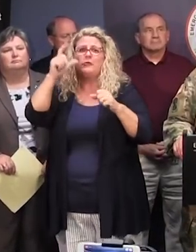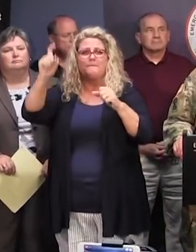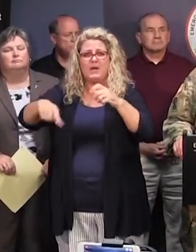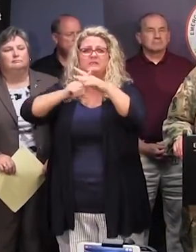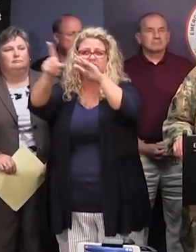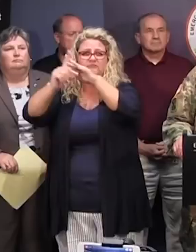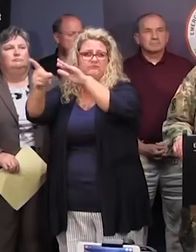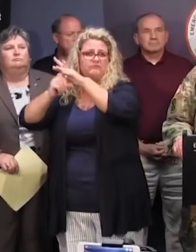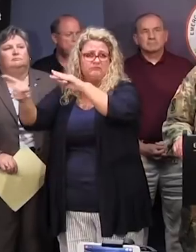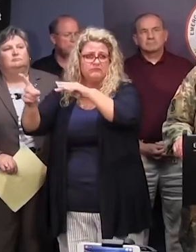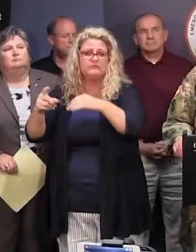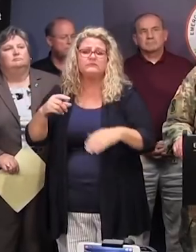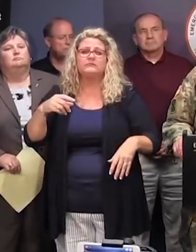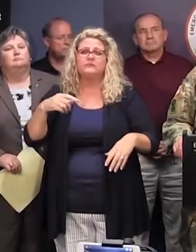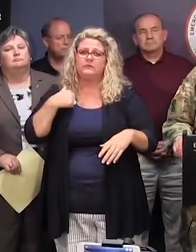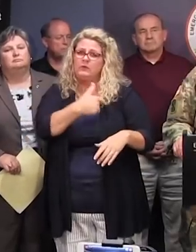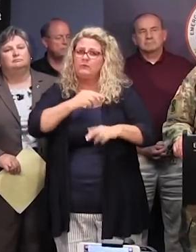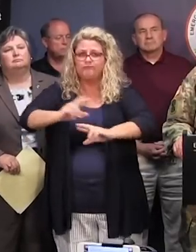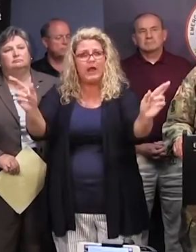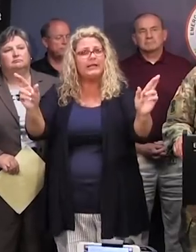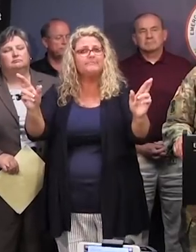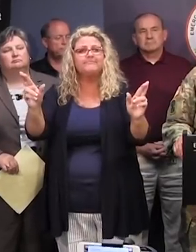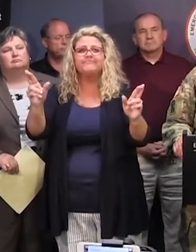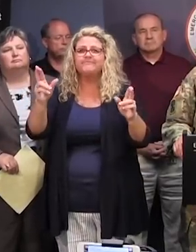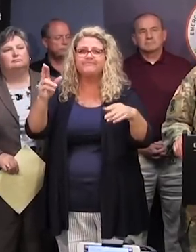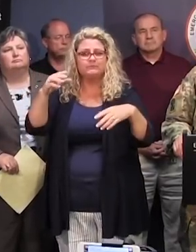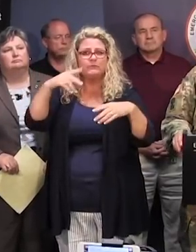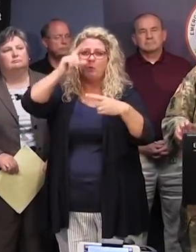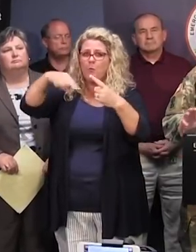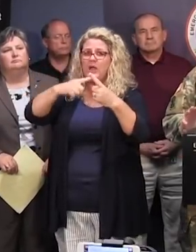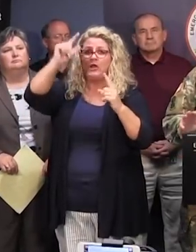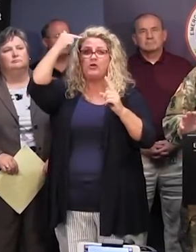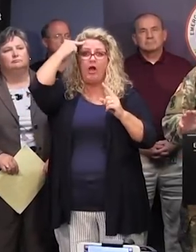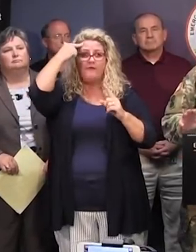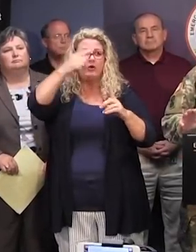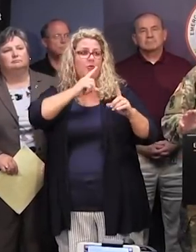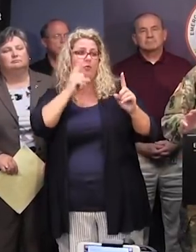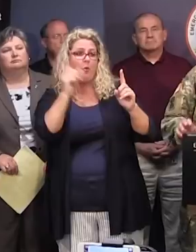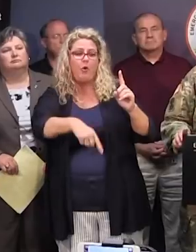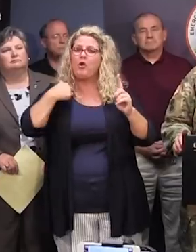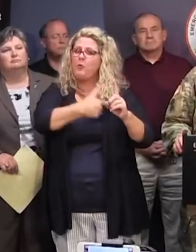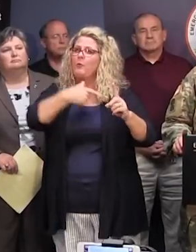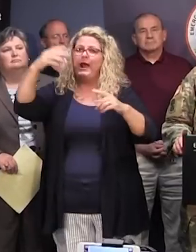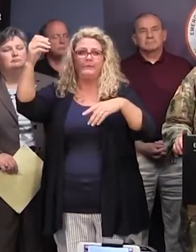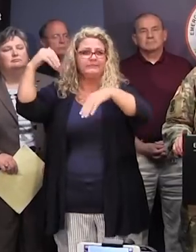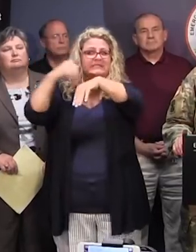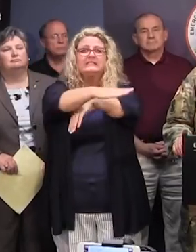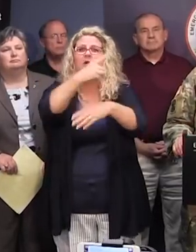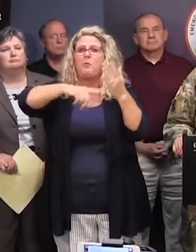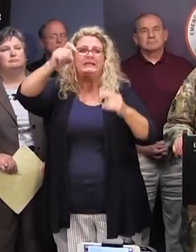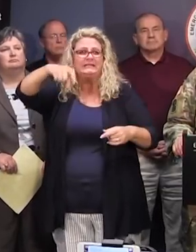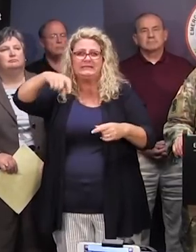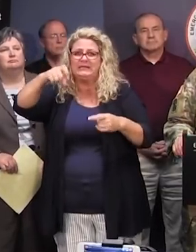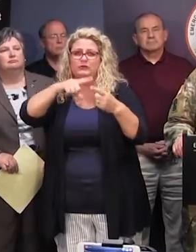citizens. We are poised in continuing to shift assets. The governor's orders allows us to shift assets throughout the state